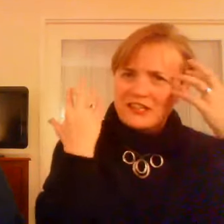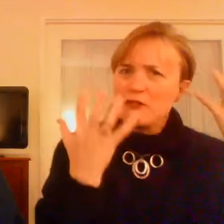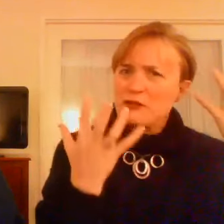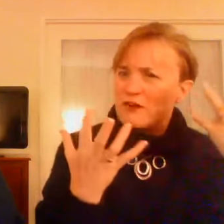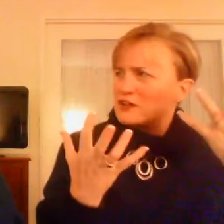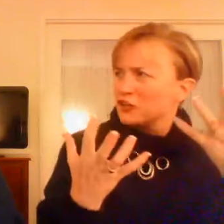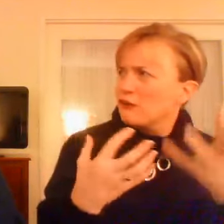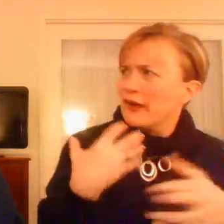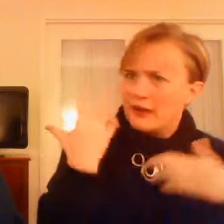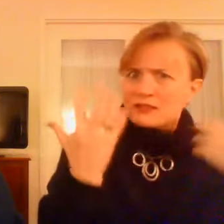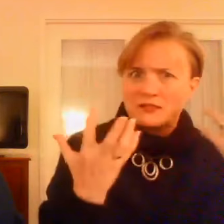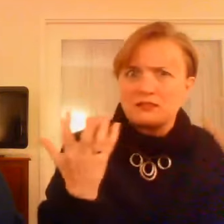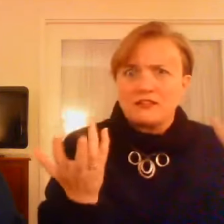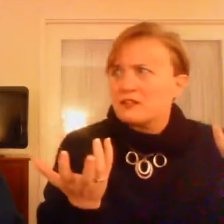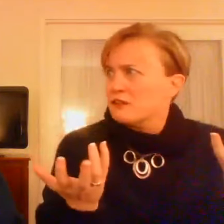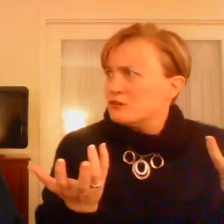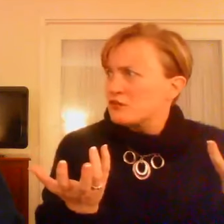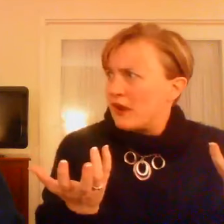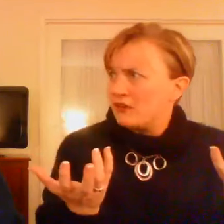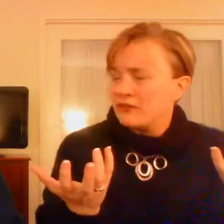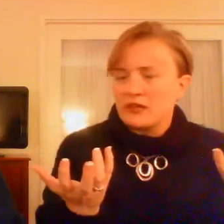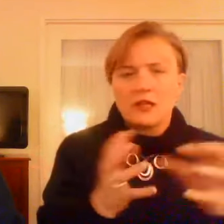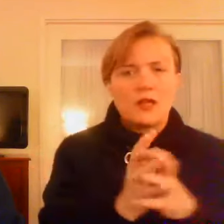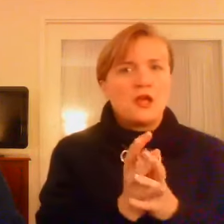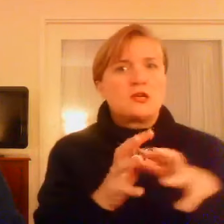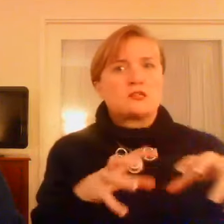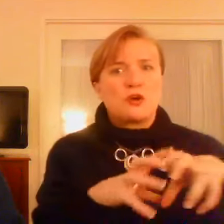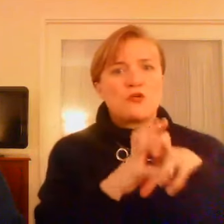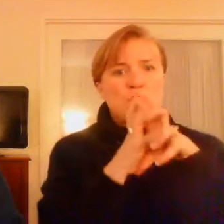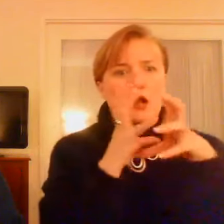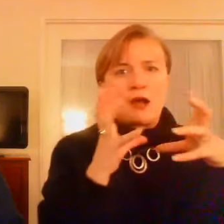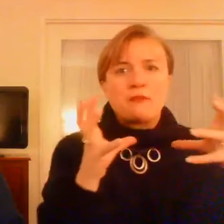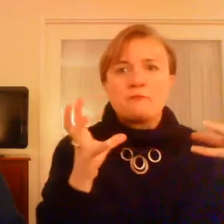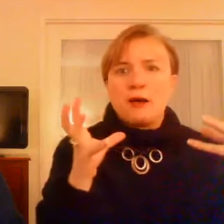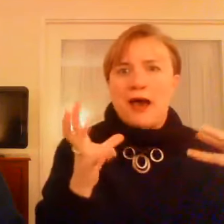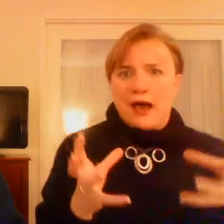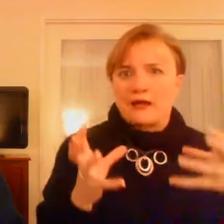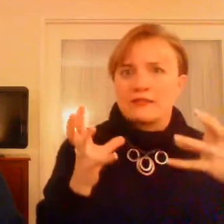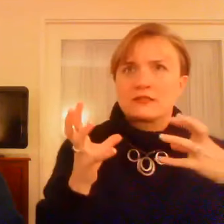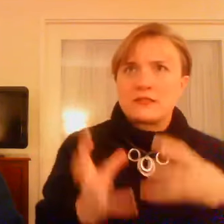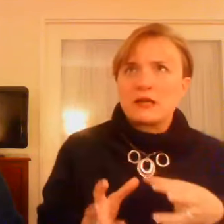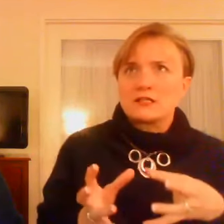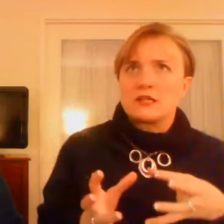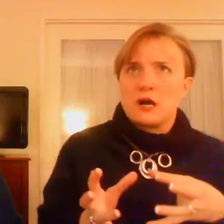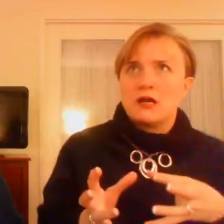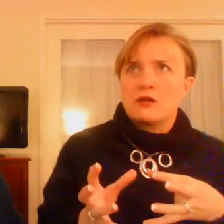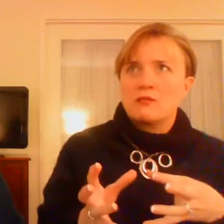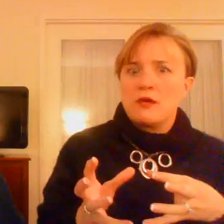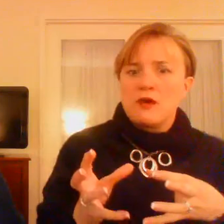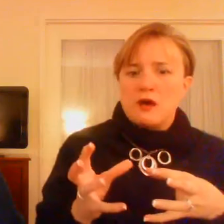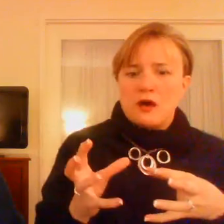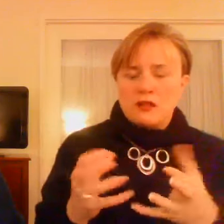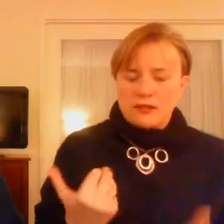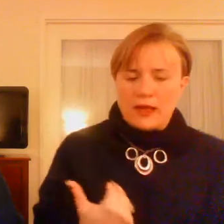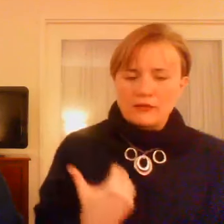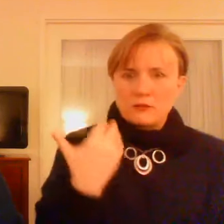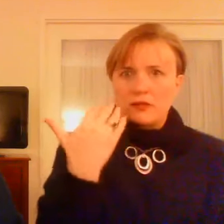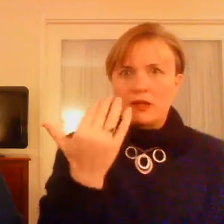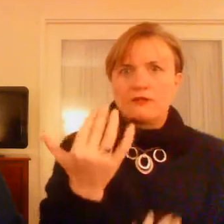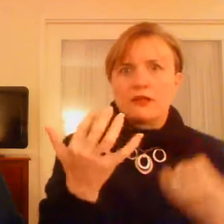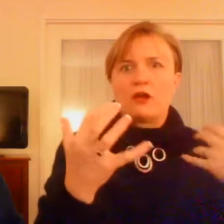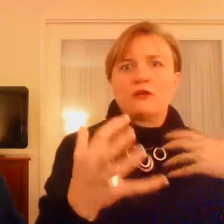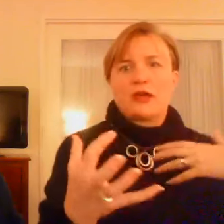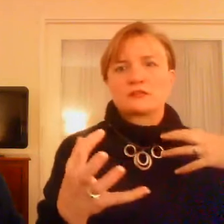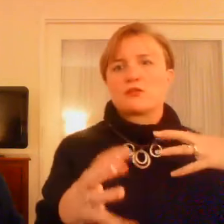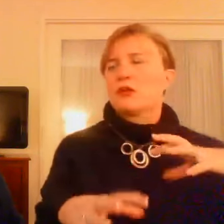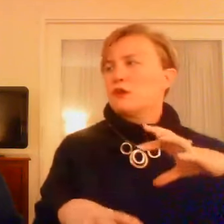Like, I just need a refresher, right? Cause you can lose track of it. So coming back the second time allows me